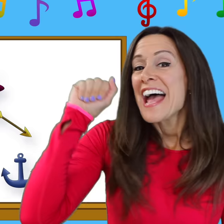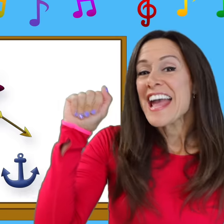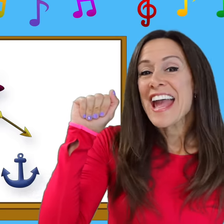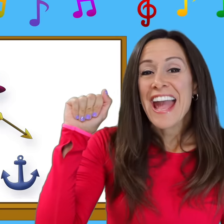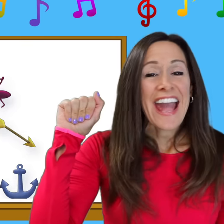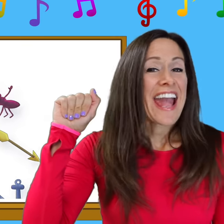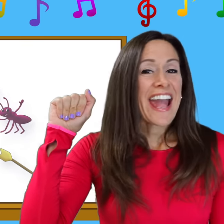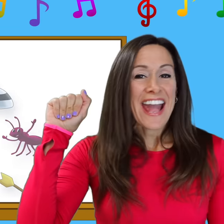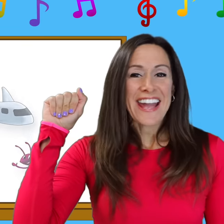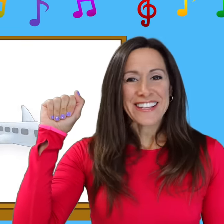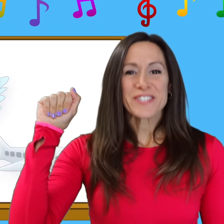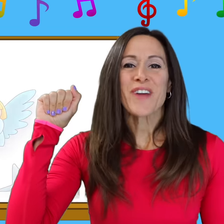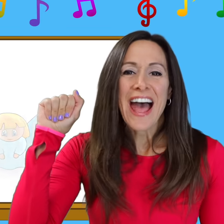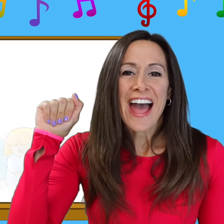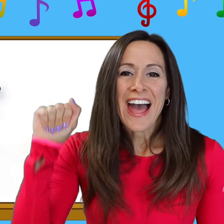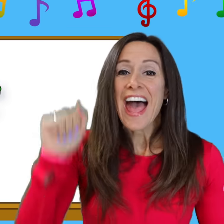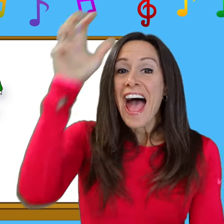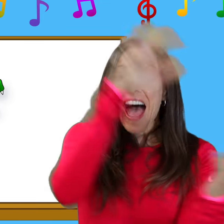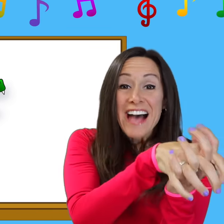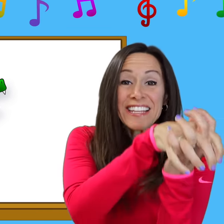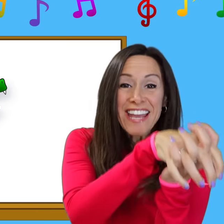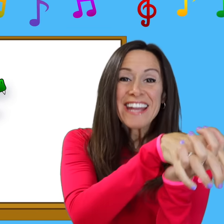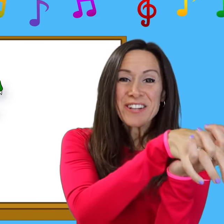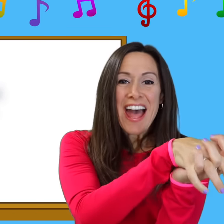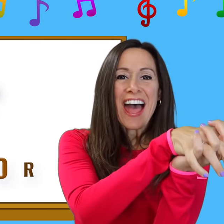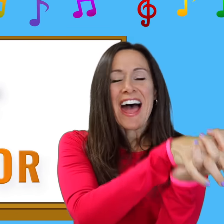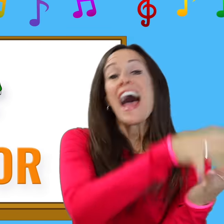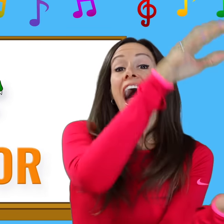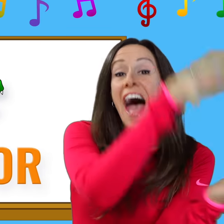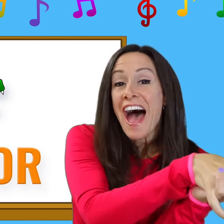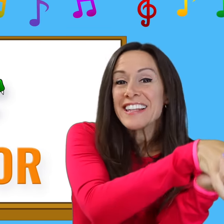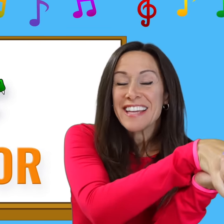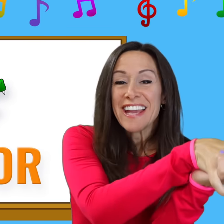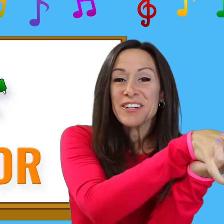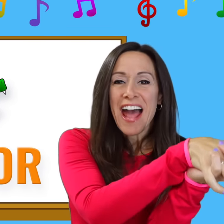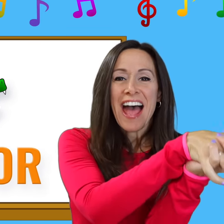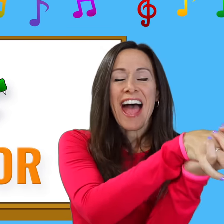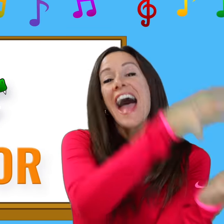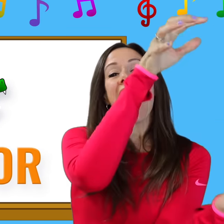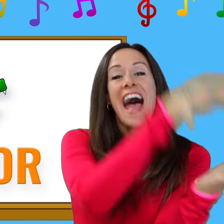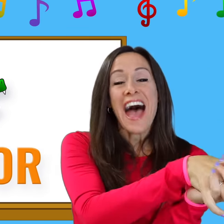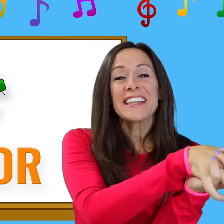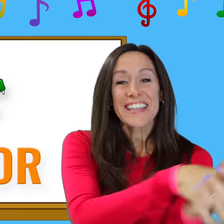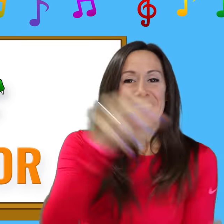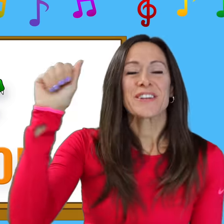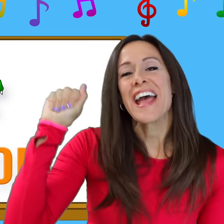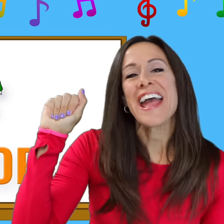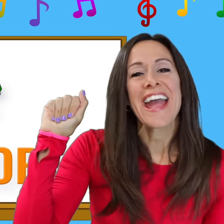A is for a-a-alligator, a-a-alligator, a-a-alligator A